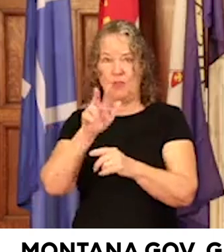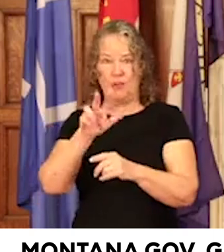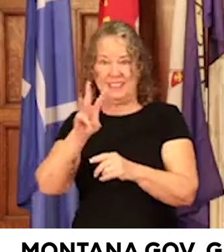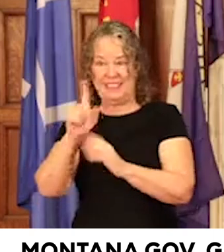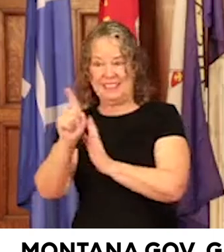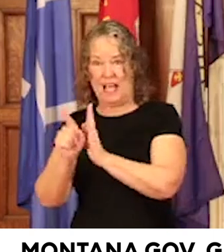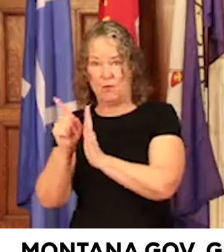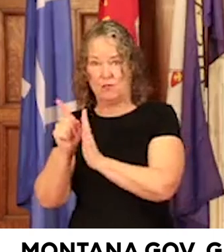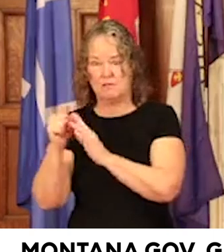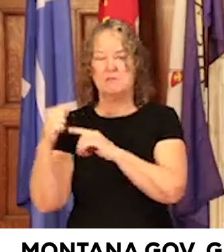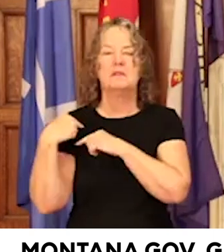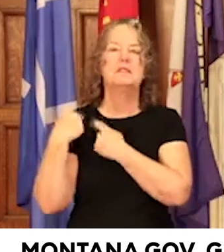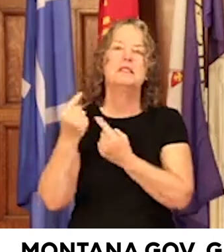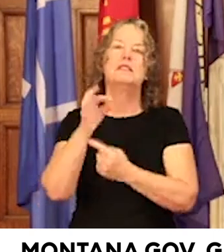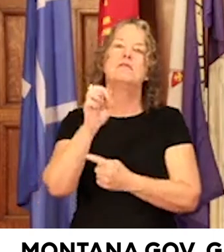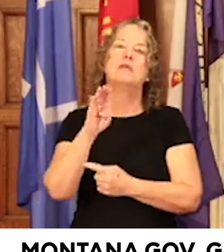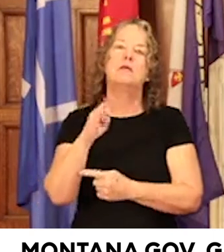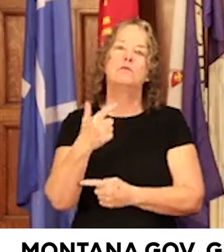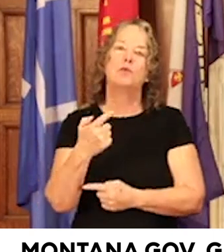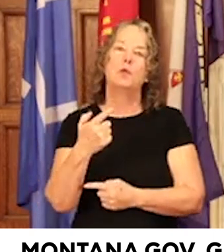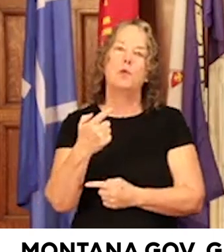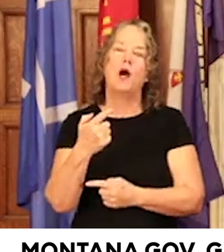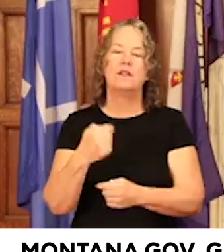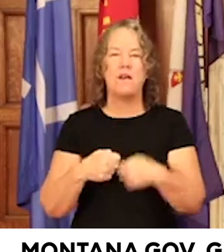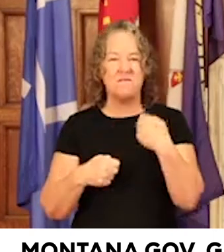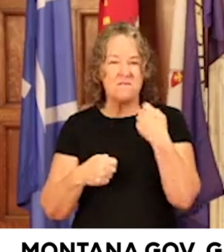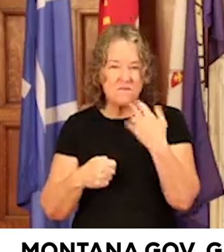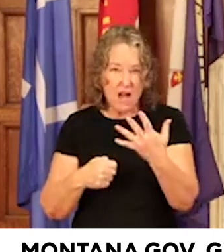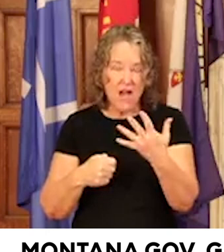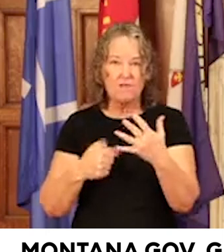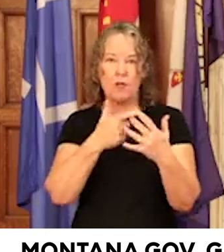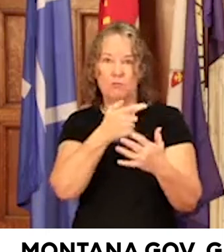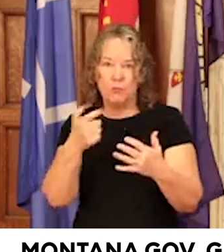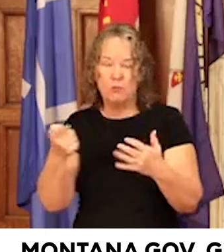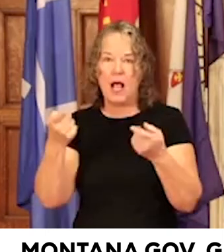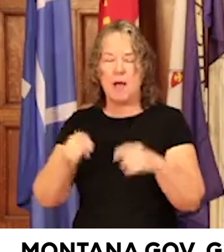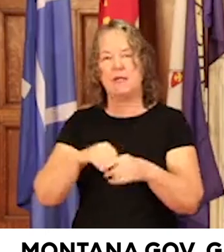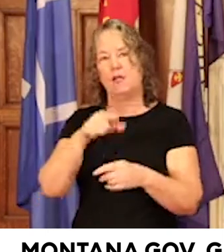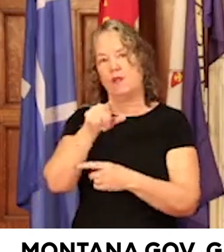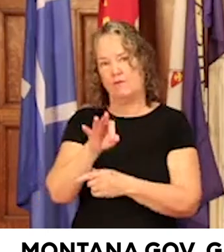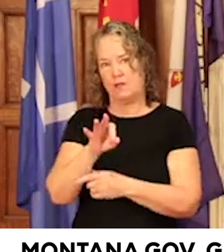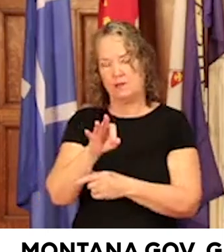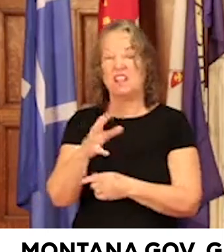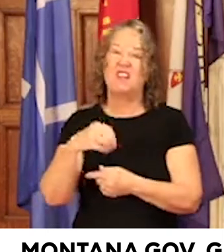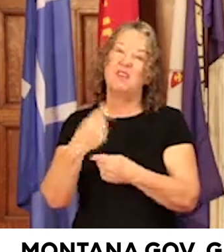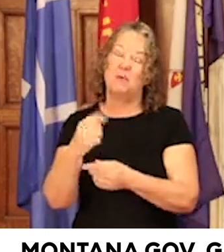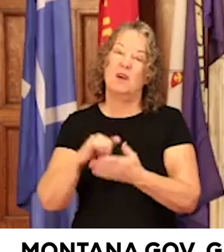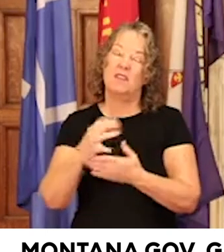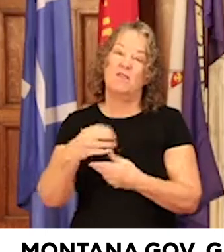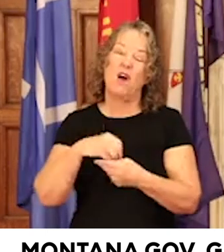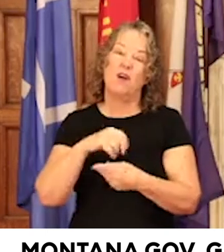Since February 21, there's been five shootings in Great Falls, including one involving Great